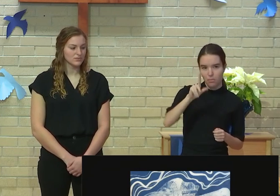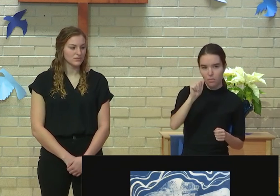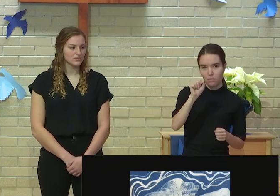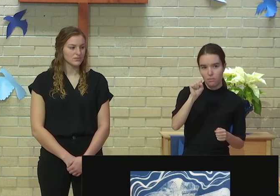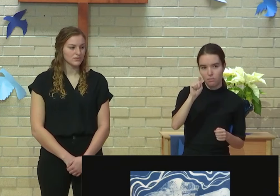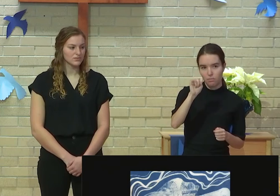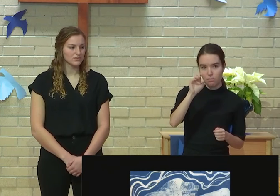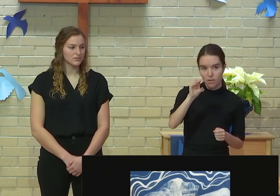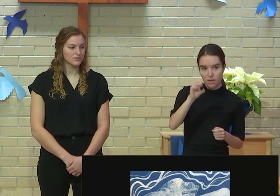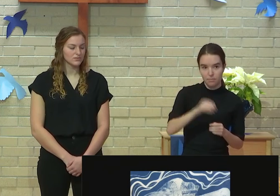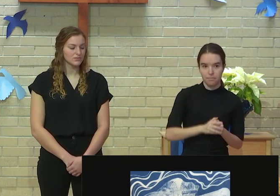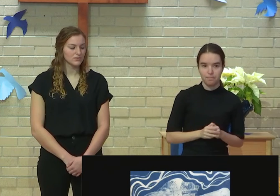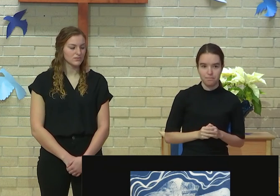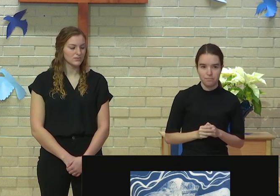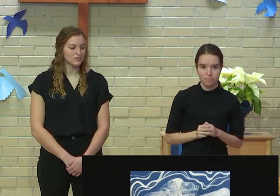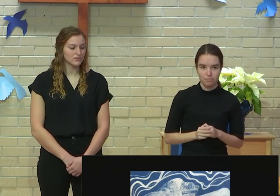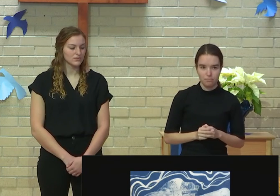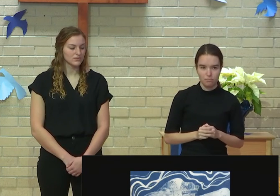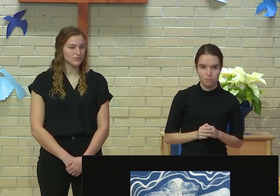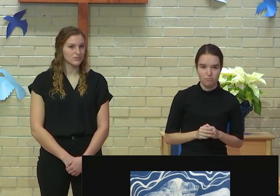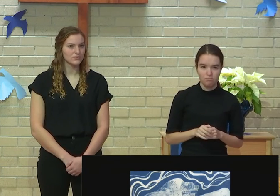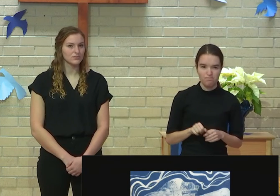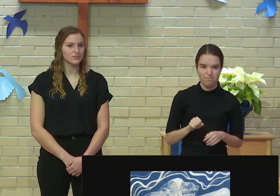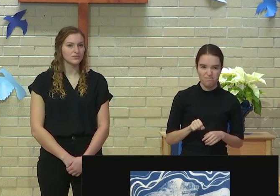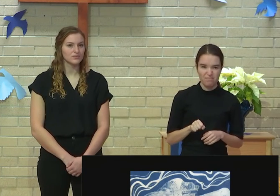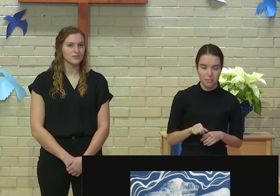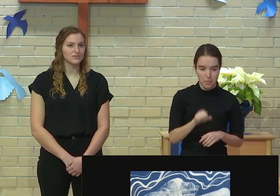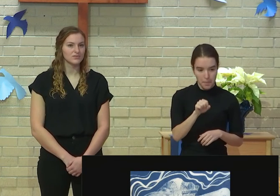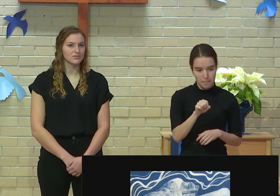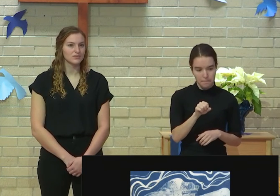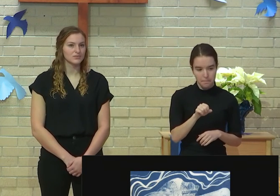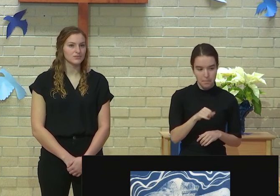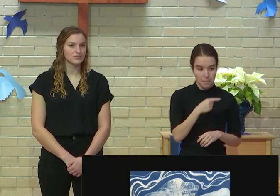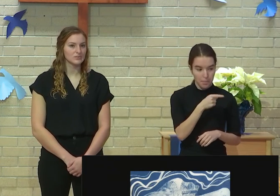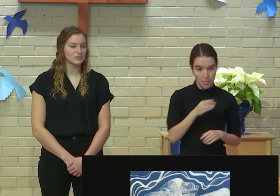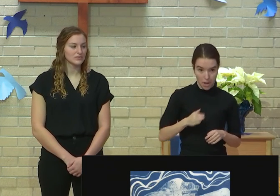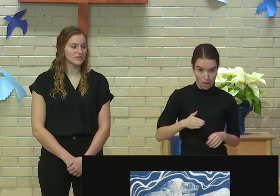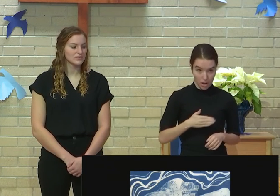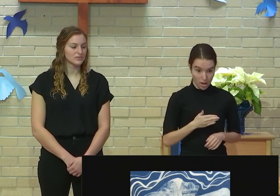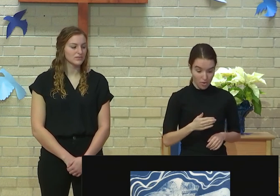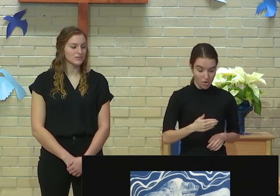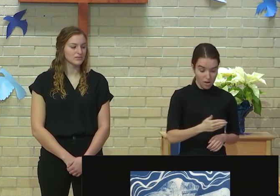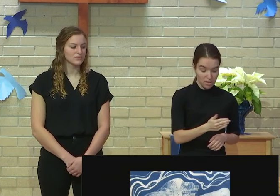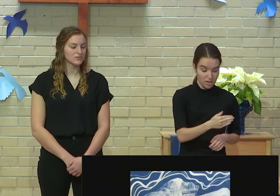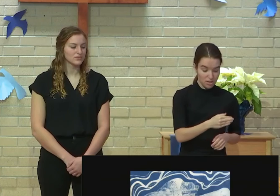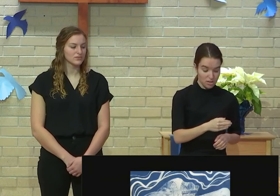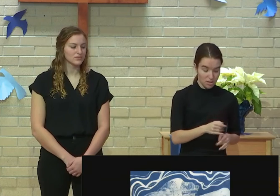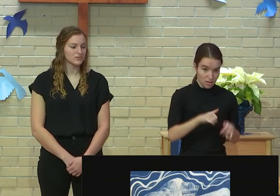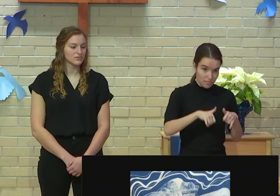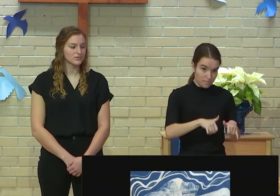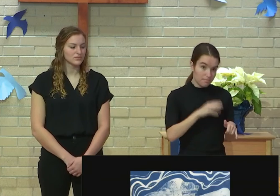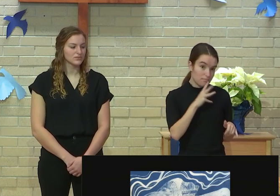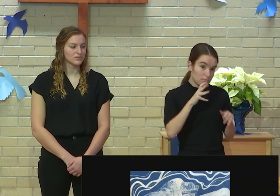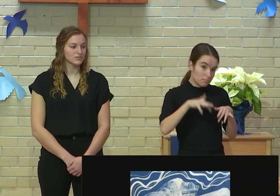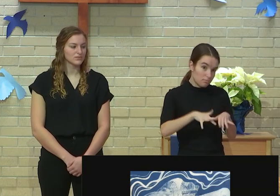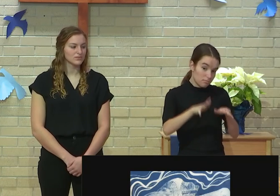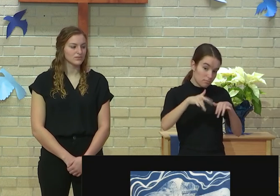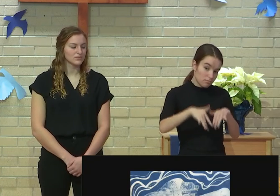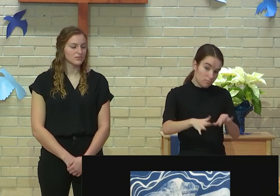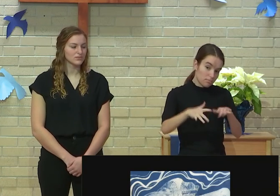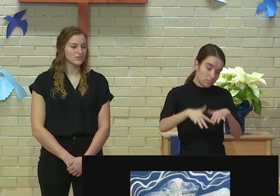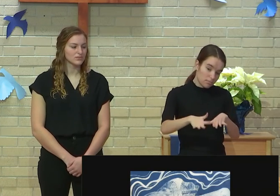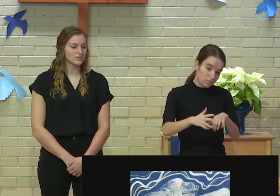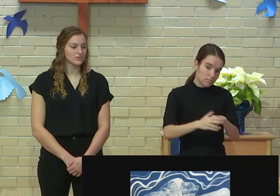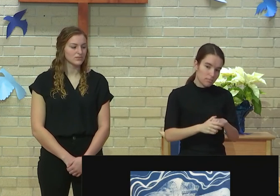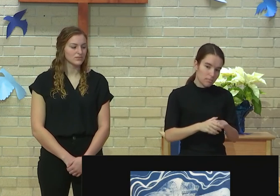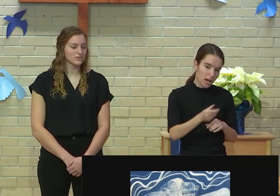And, yeah, the fish is just still in the ocean consuming what we are putting in the ocean and then we're